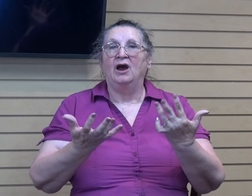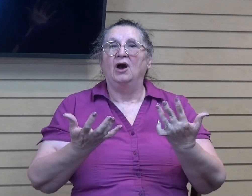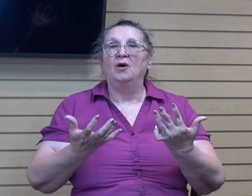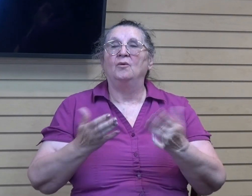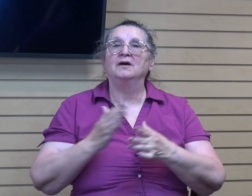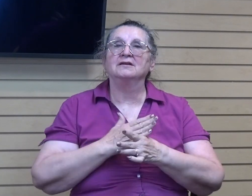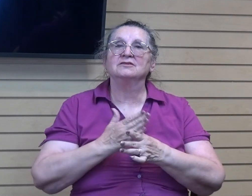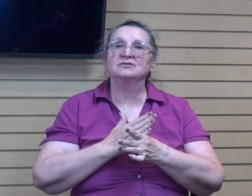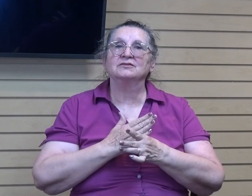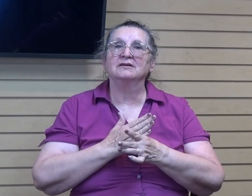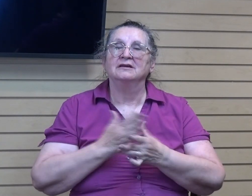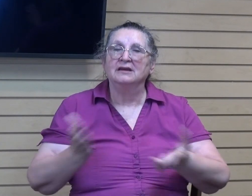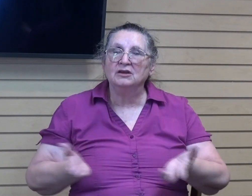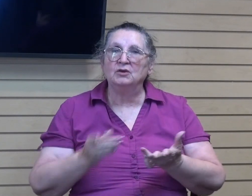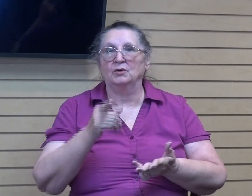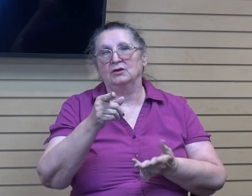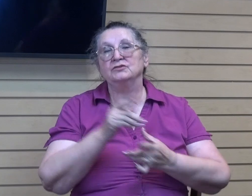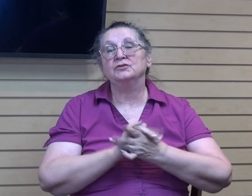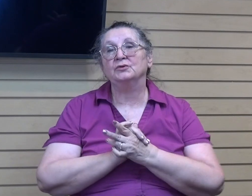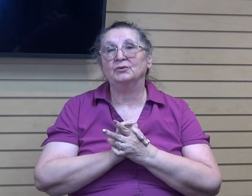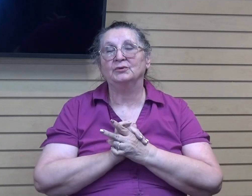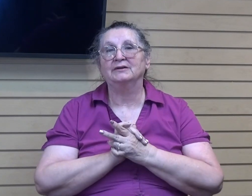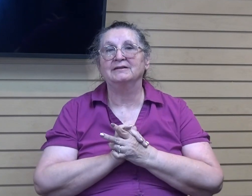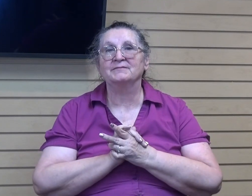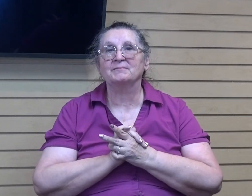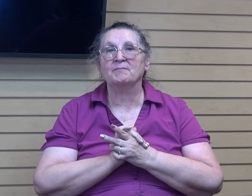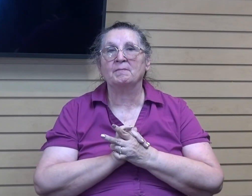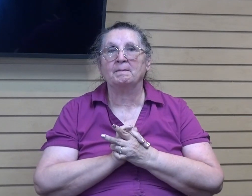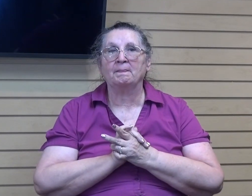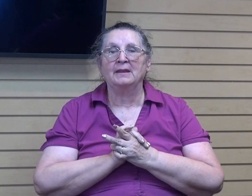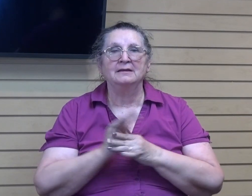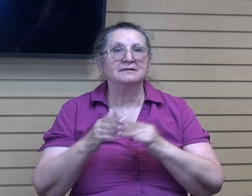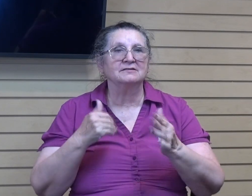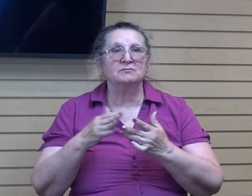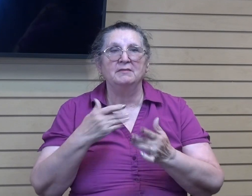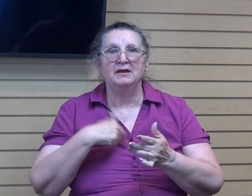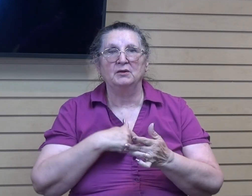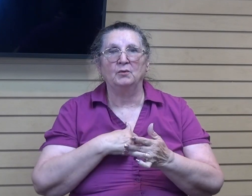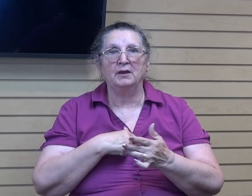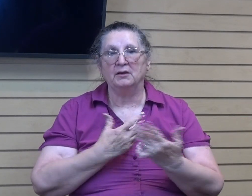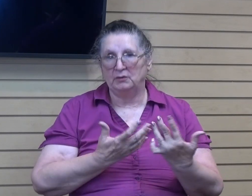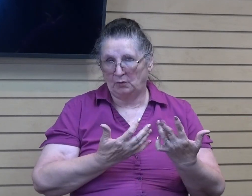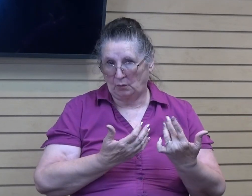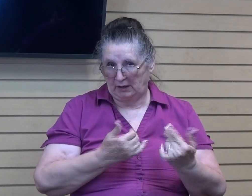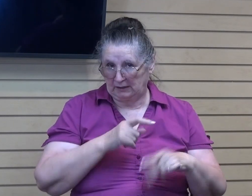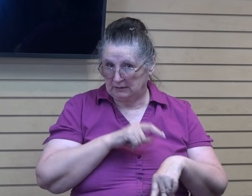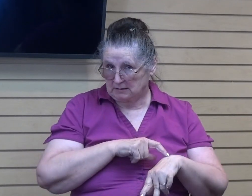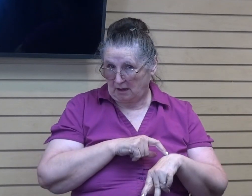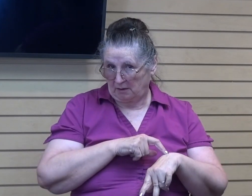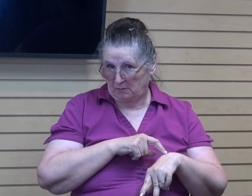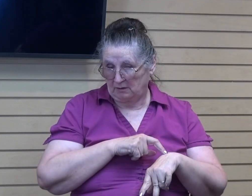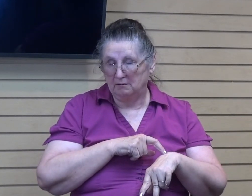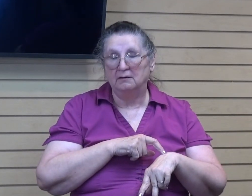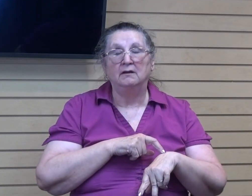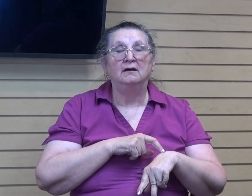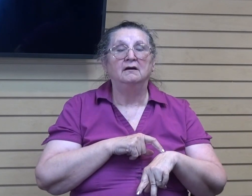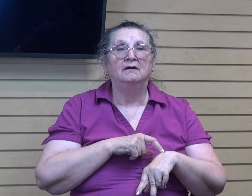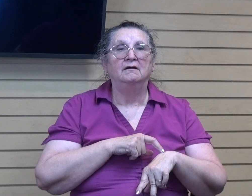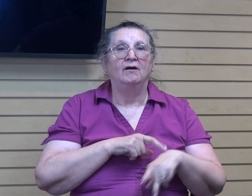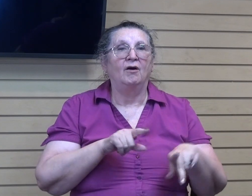and to encourage you that even though we might still be in a waiting period but also be encouraged